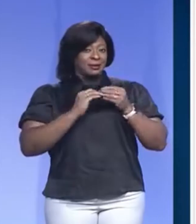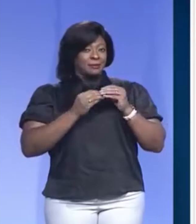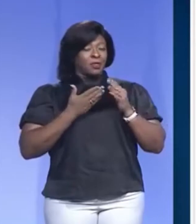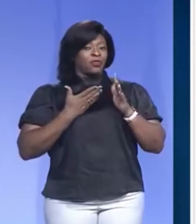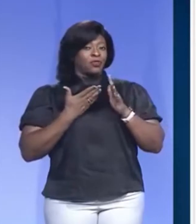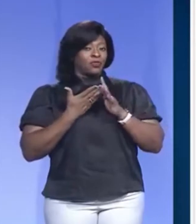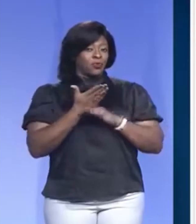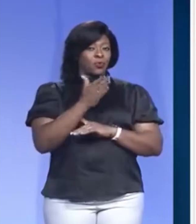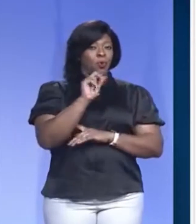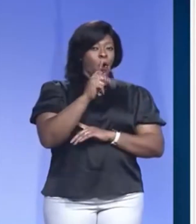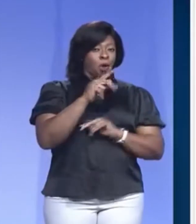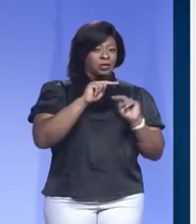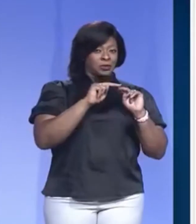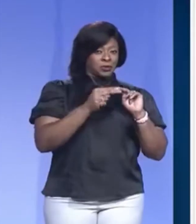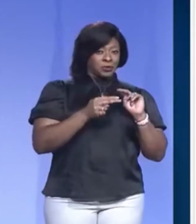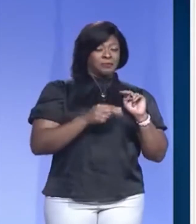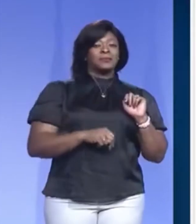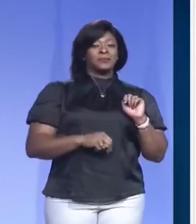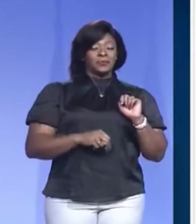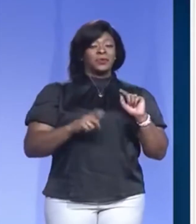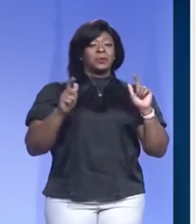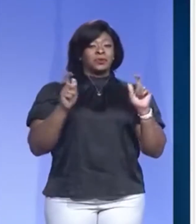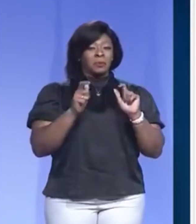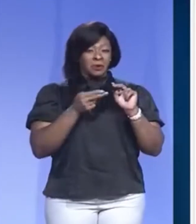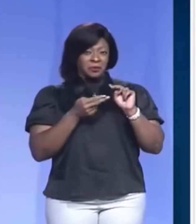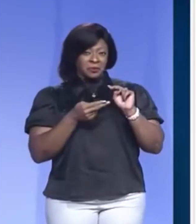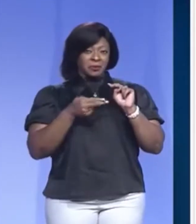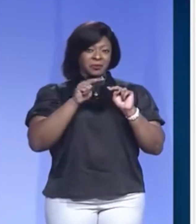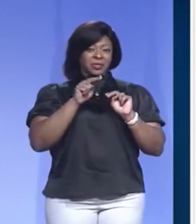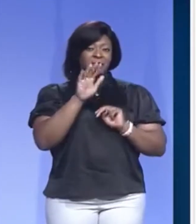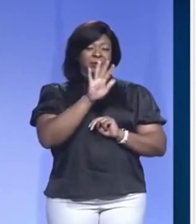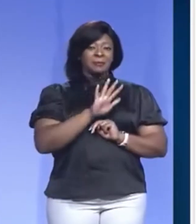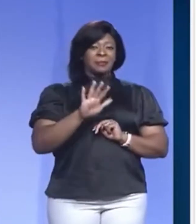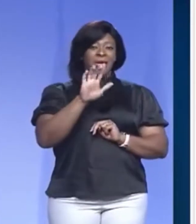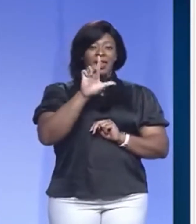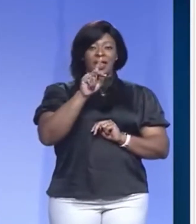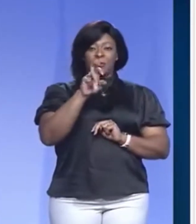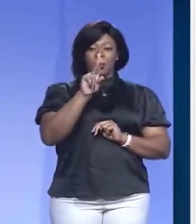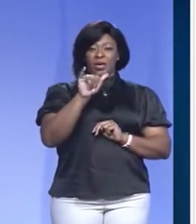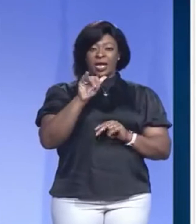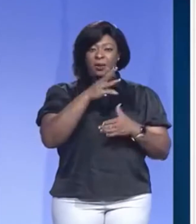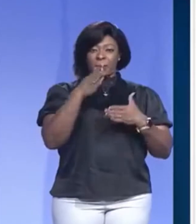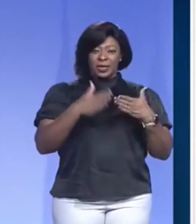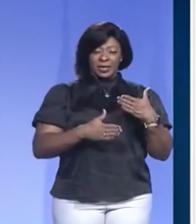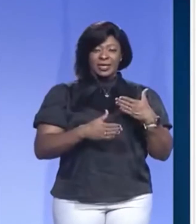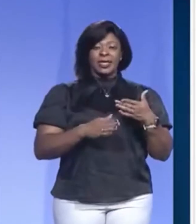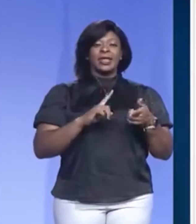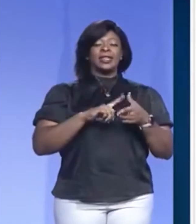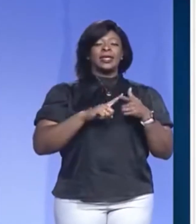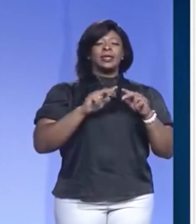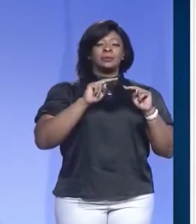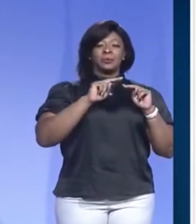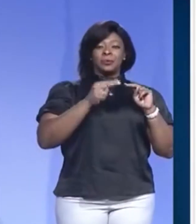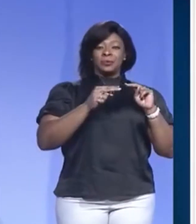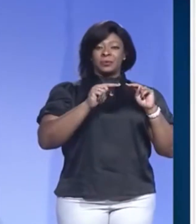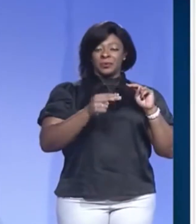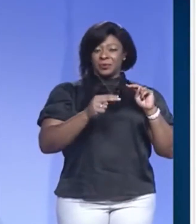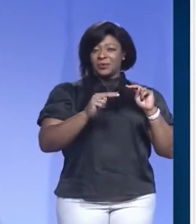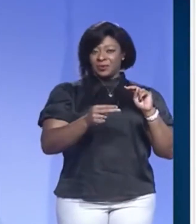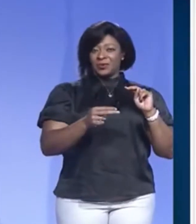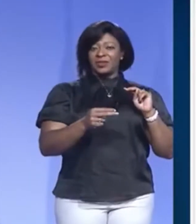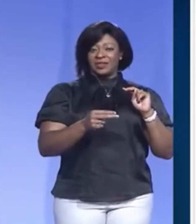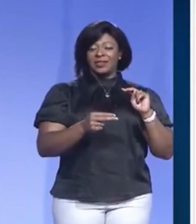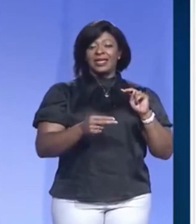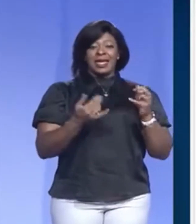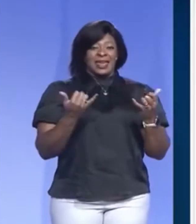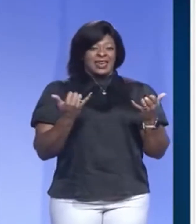august had a small increase around the labor day weekend and then resumed a downward trend which